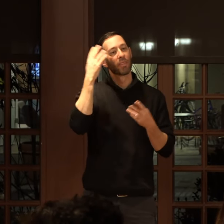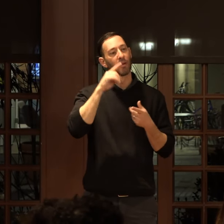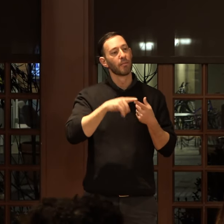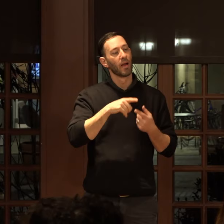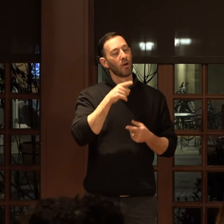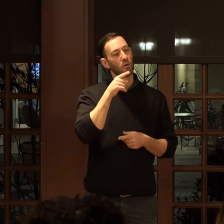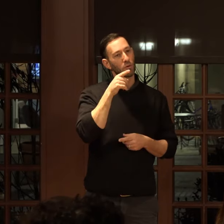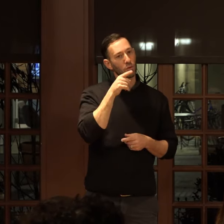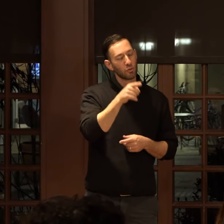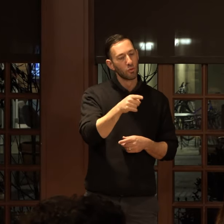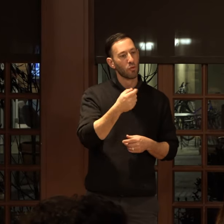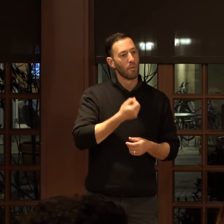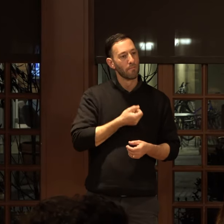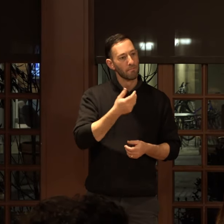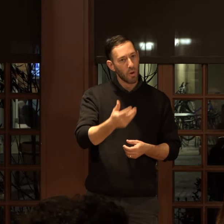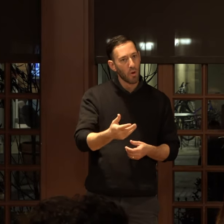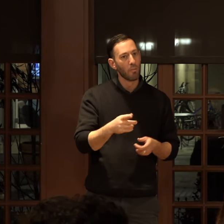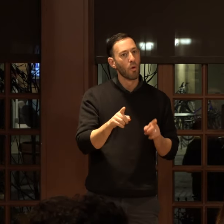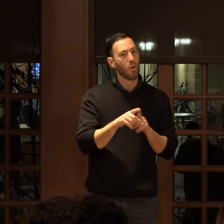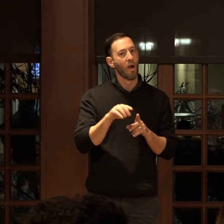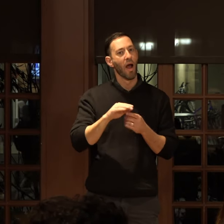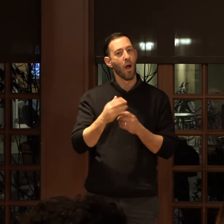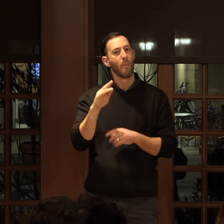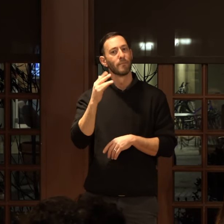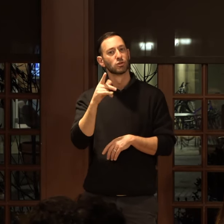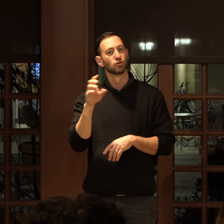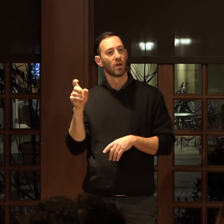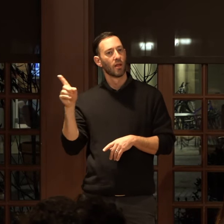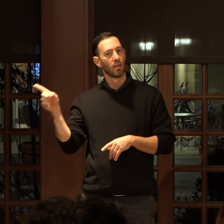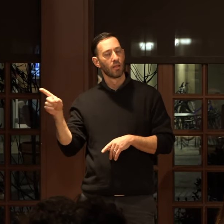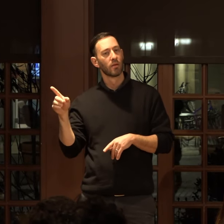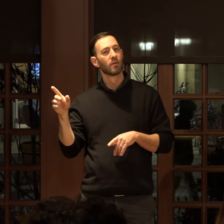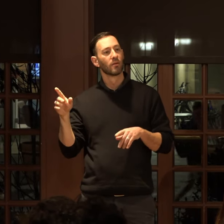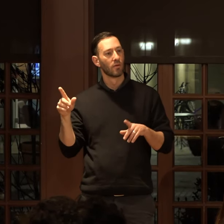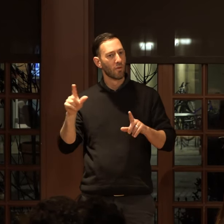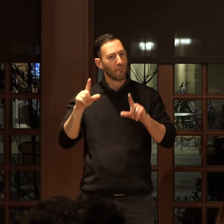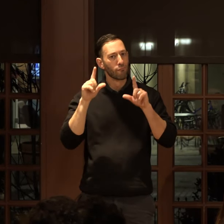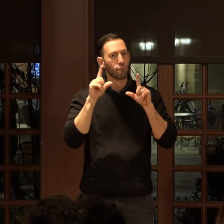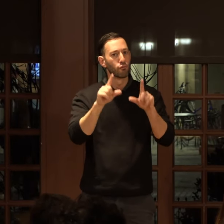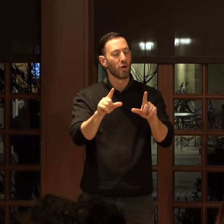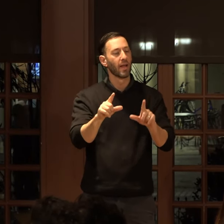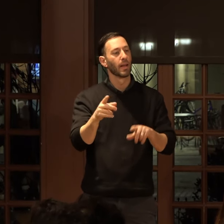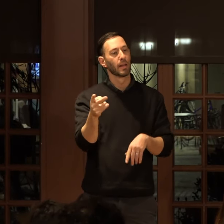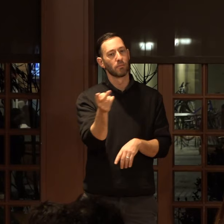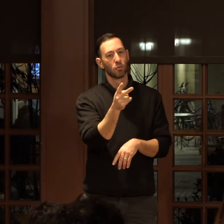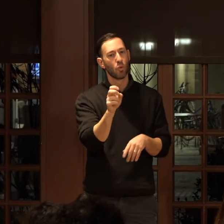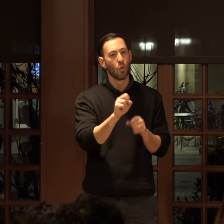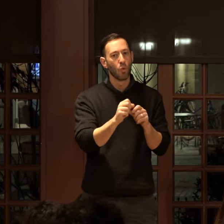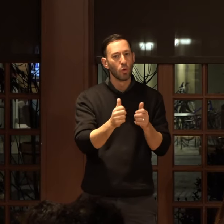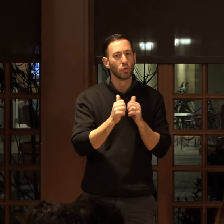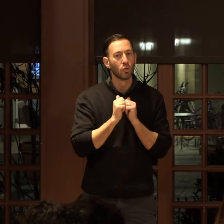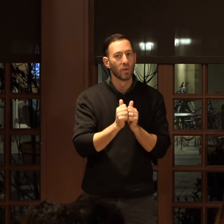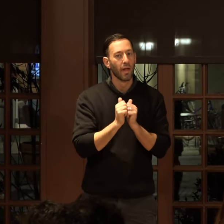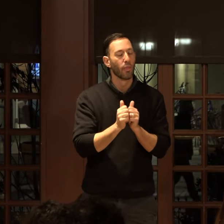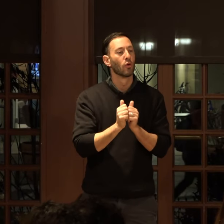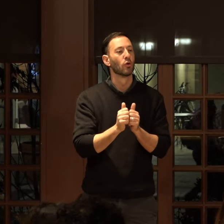piece and I'm thinking also about the way that Michelle framed sort of, you know, you're also working together in